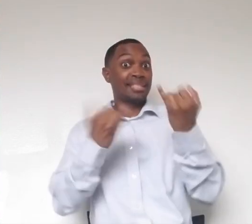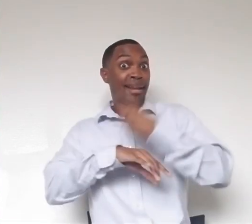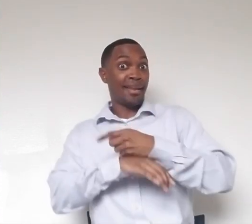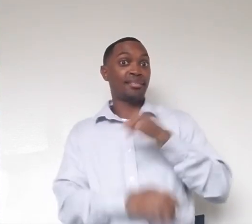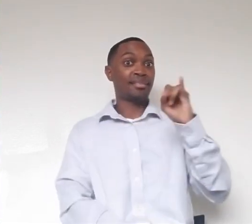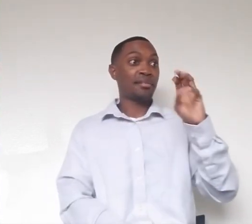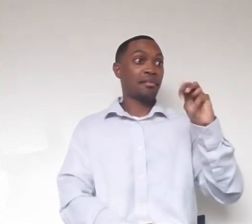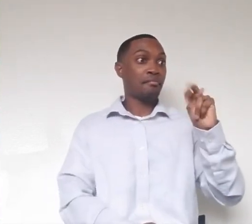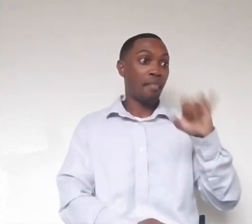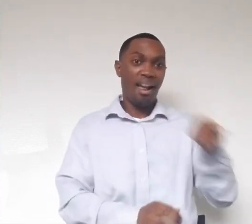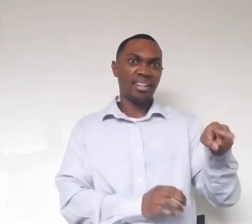She says, I'll fight you for it.